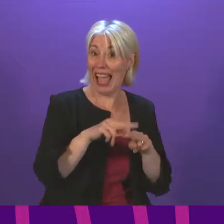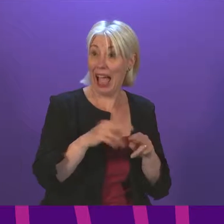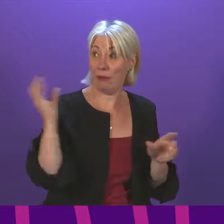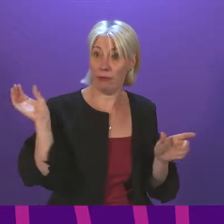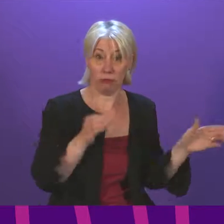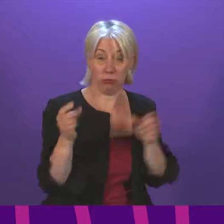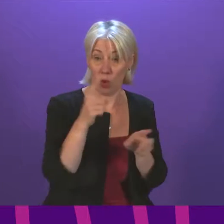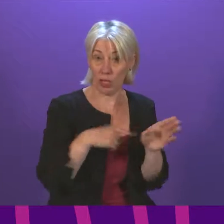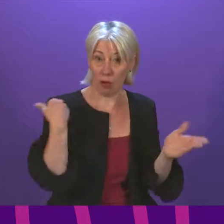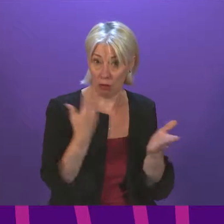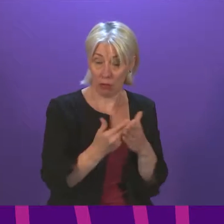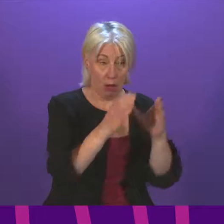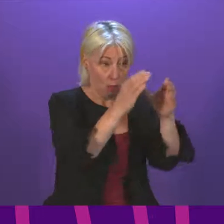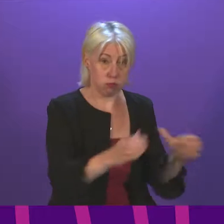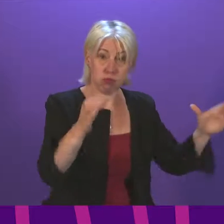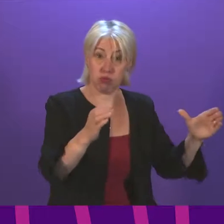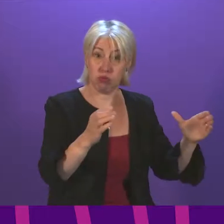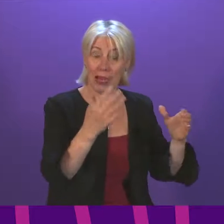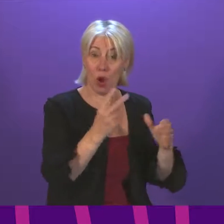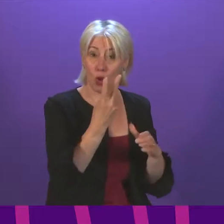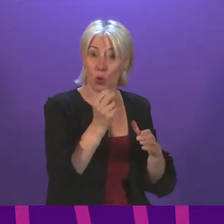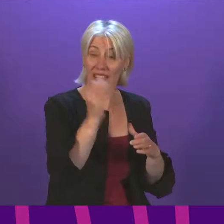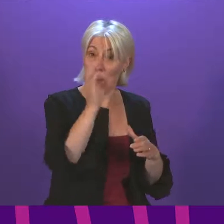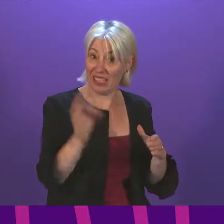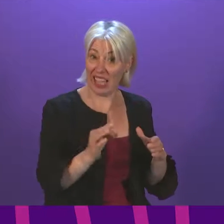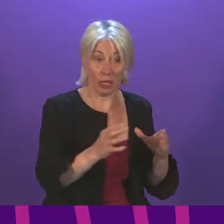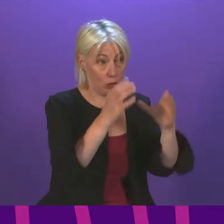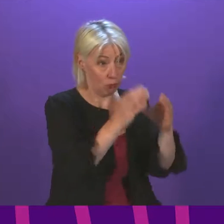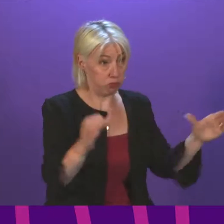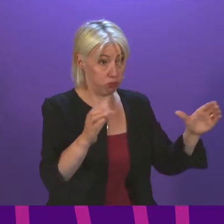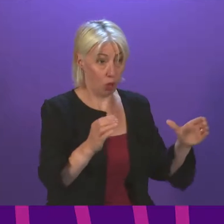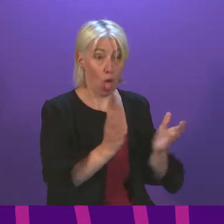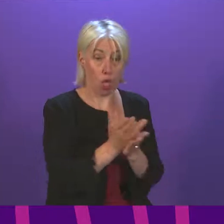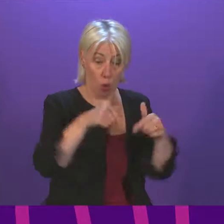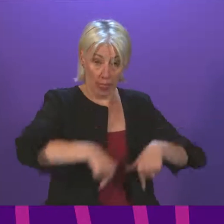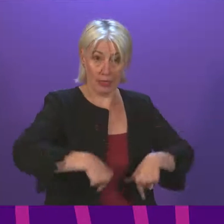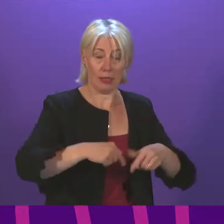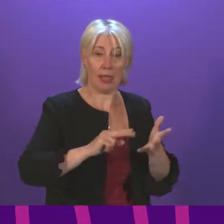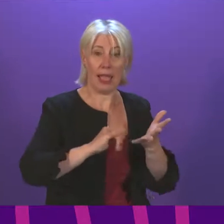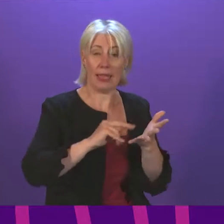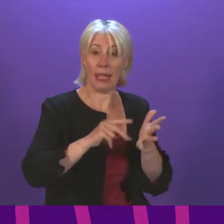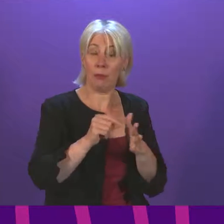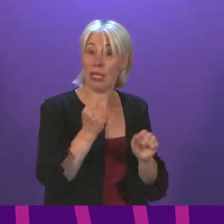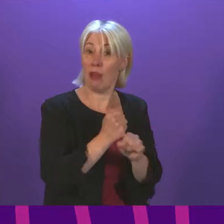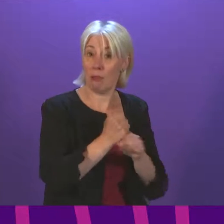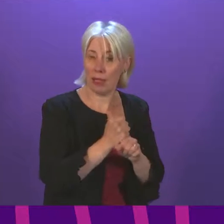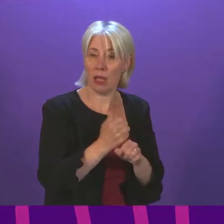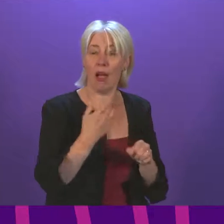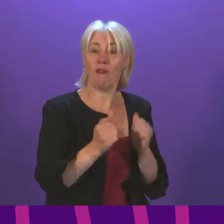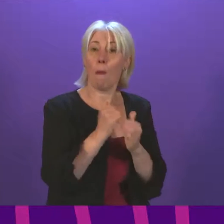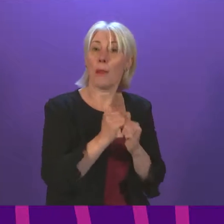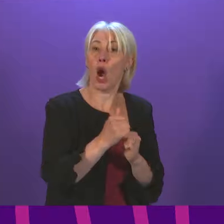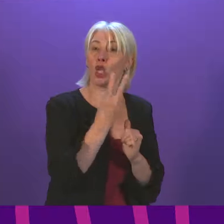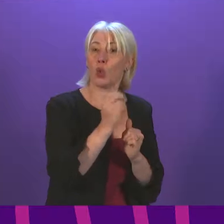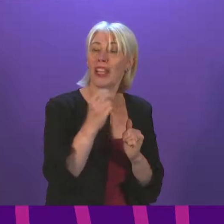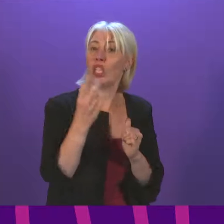Scotland's workforce has now grown by over 20 per cent under this Government. Since March 2020, number of nursing and